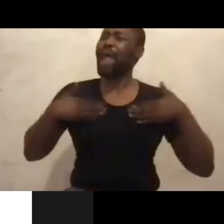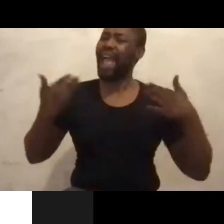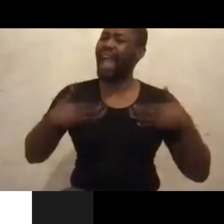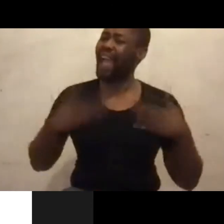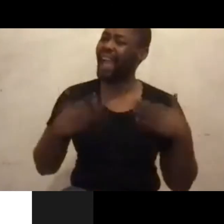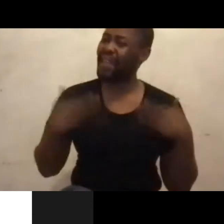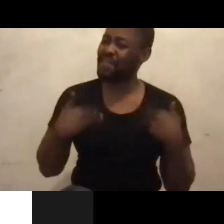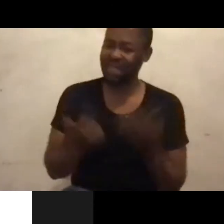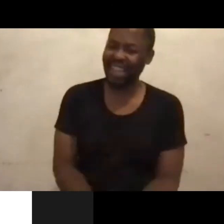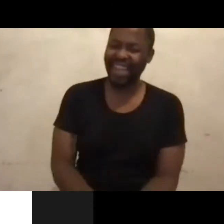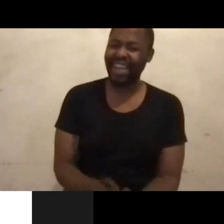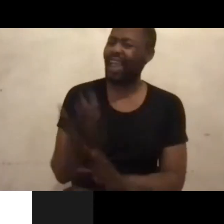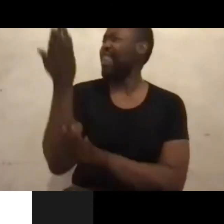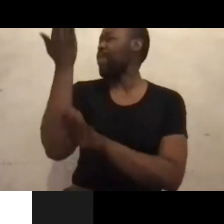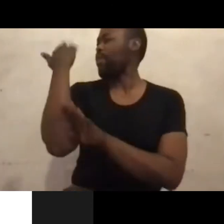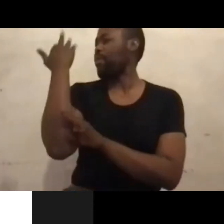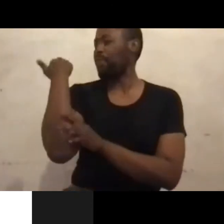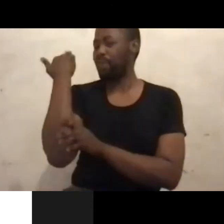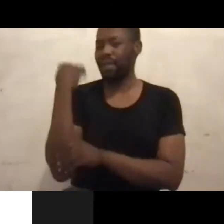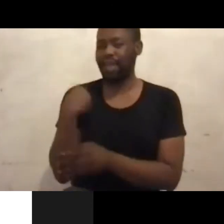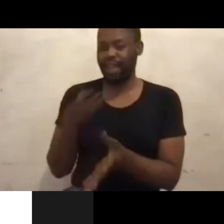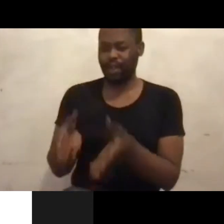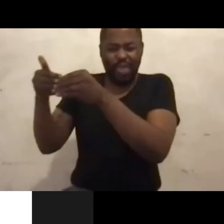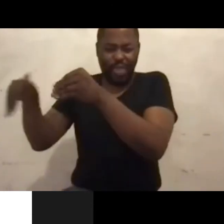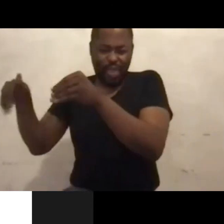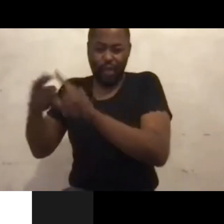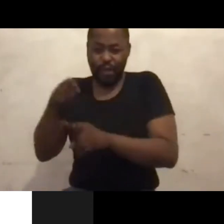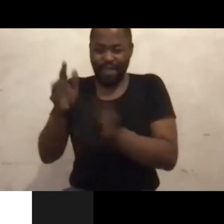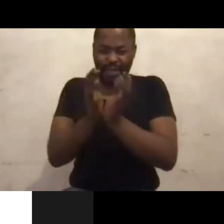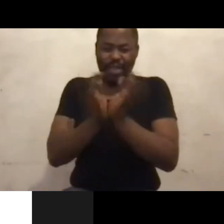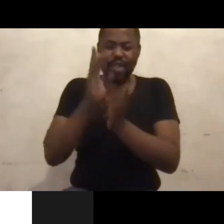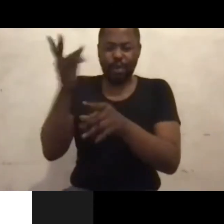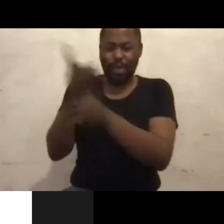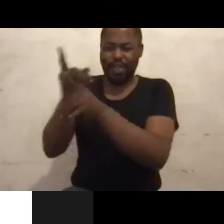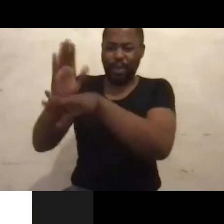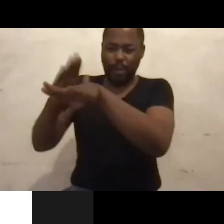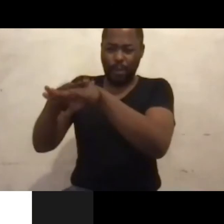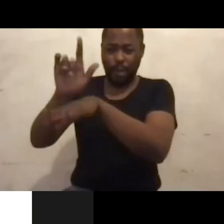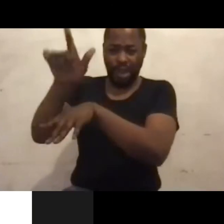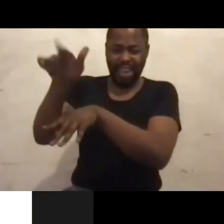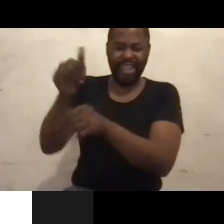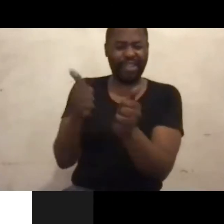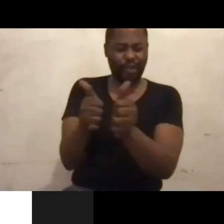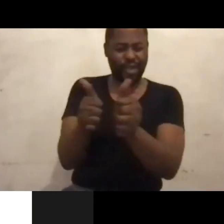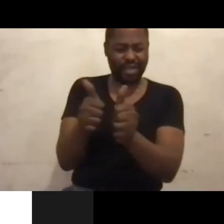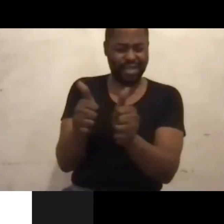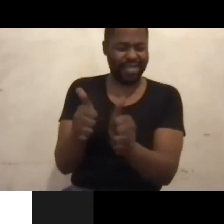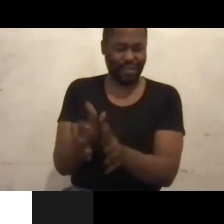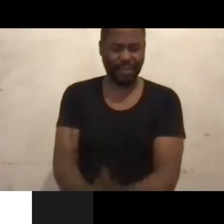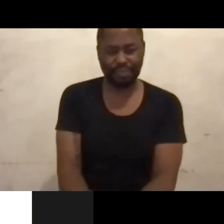the other day she received books that she bought from me. We talk about life and what makes life tick.